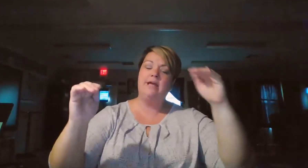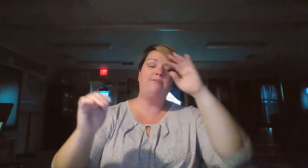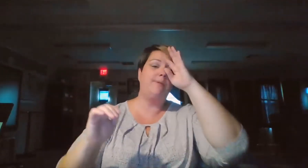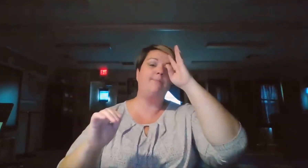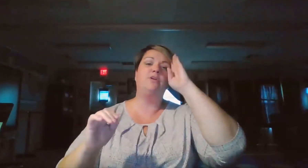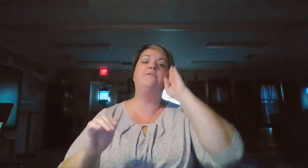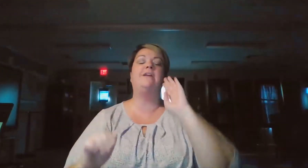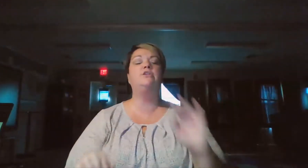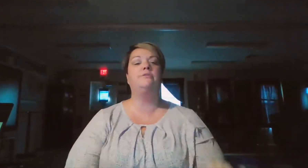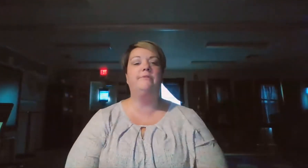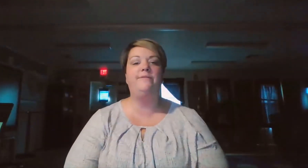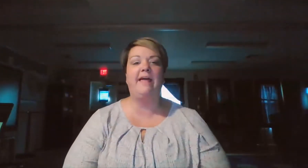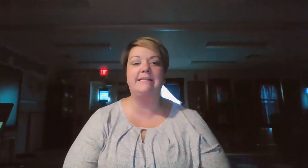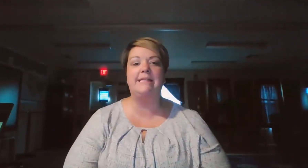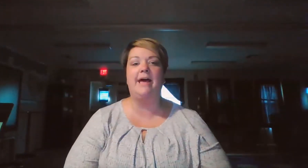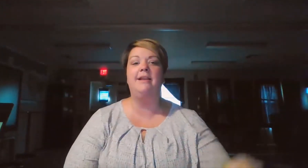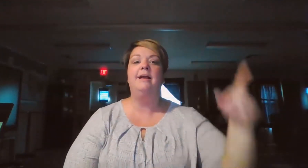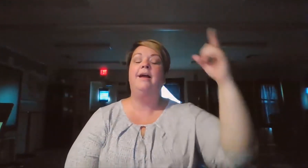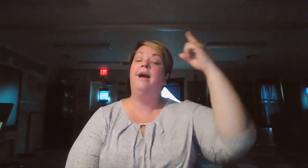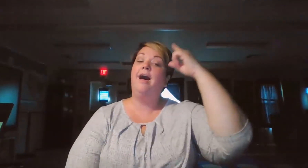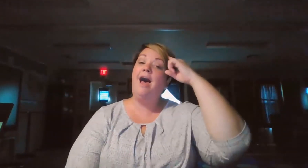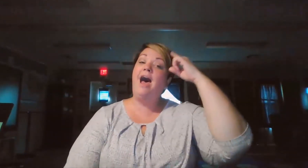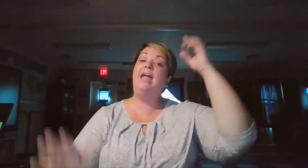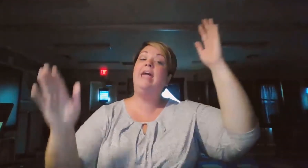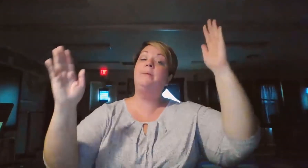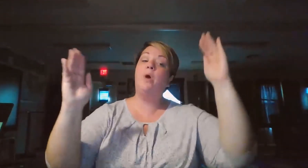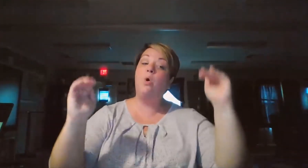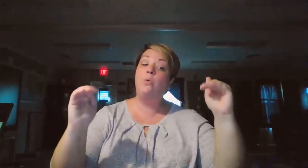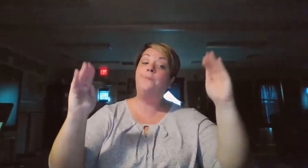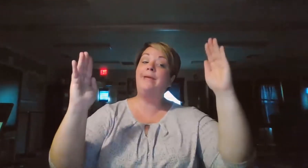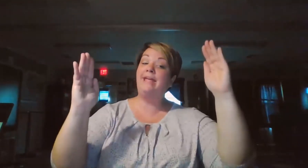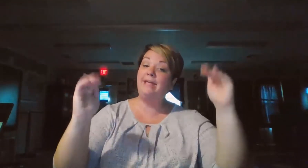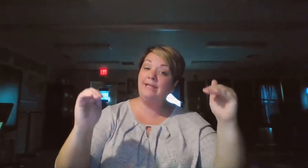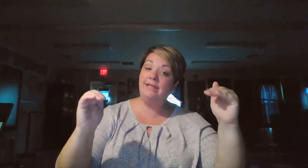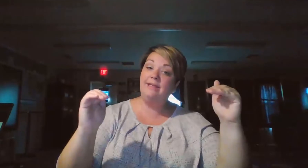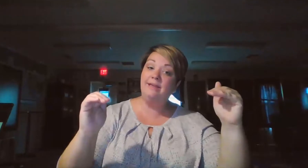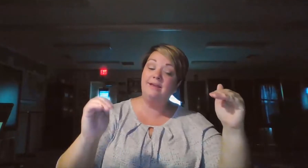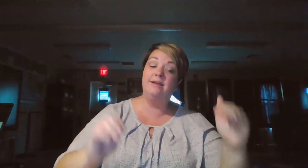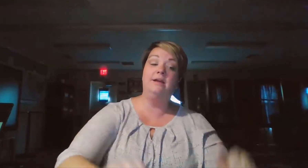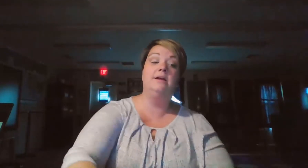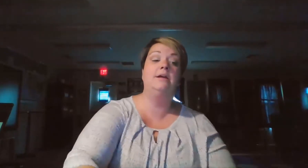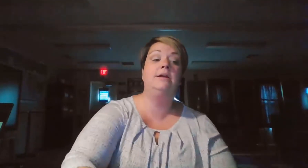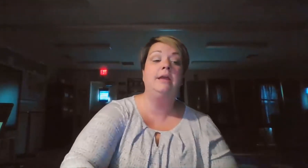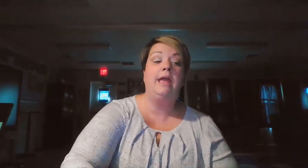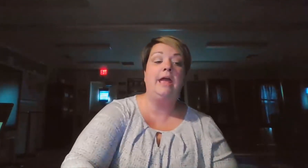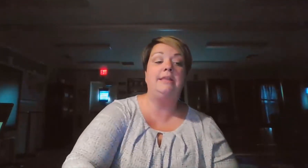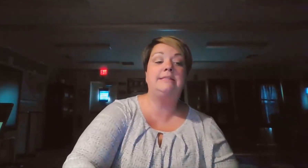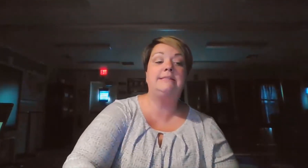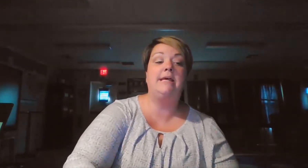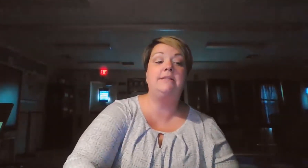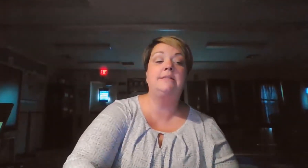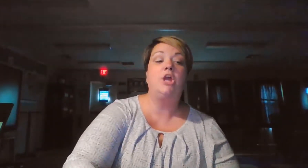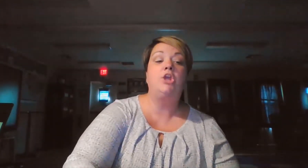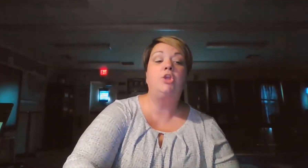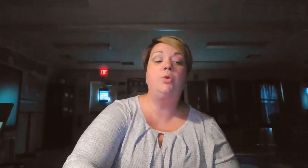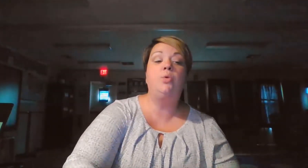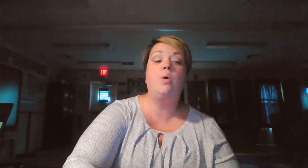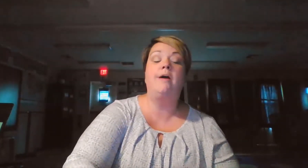Remember your face should reflect that. I am hoping. And it says, you are